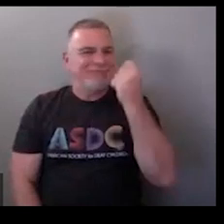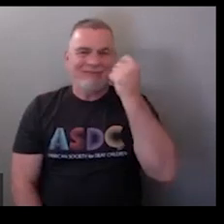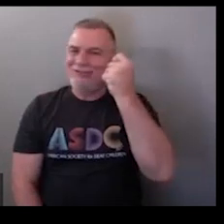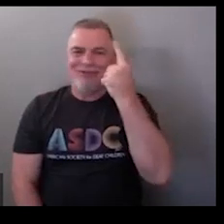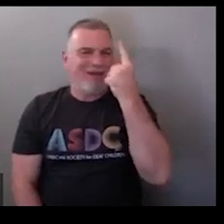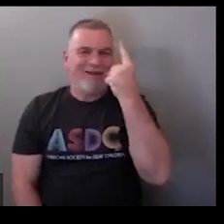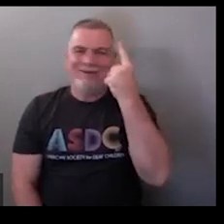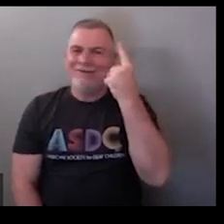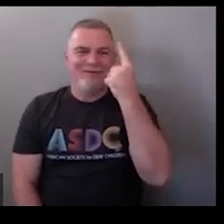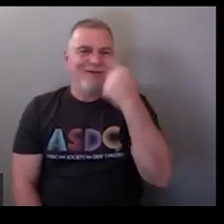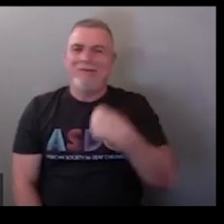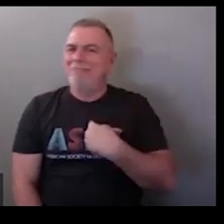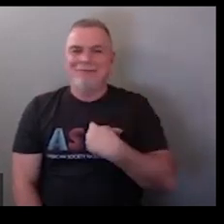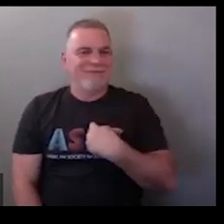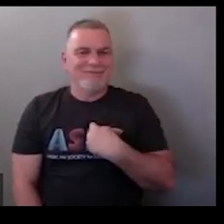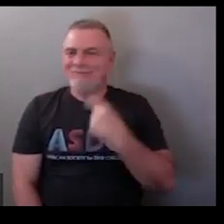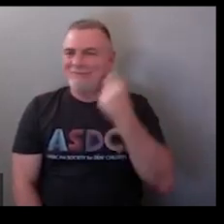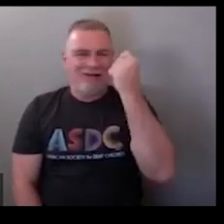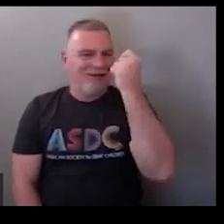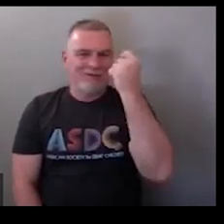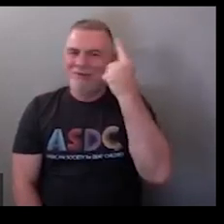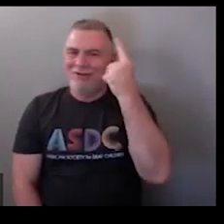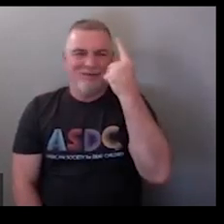now don't understand you would shake your head